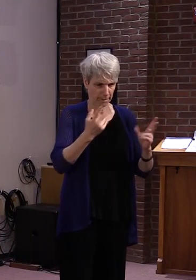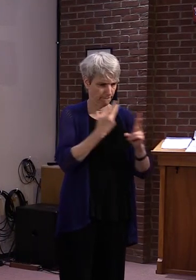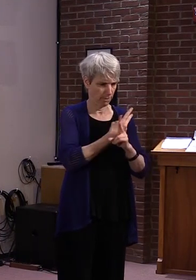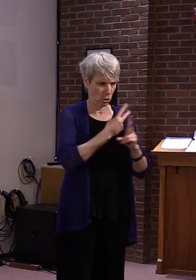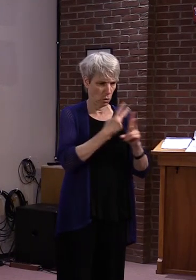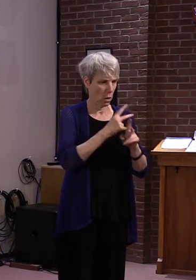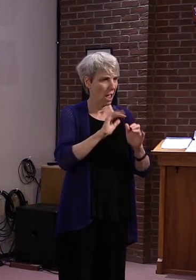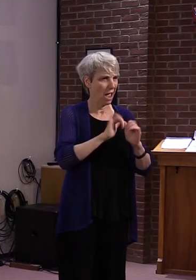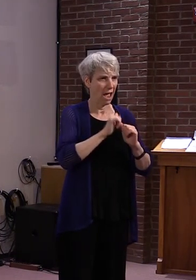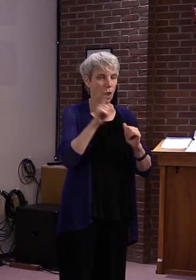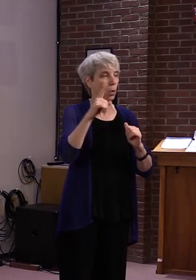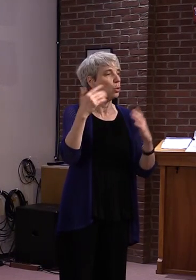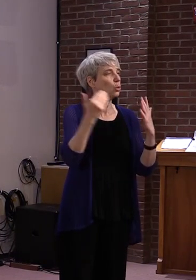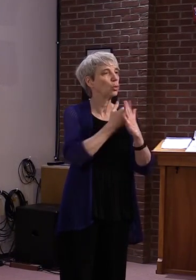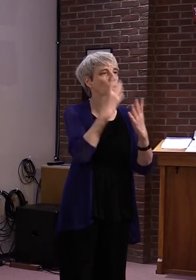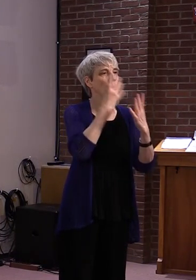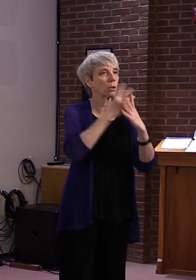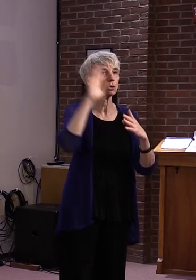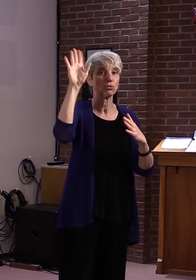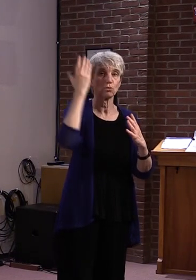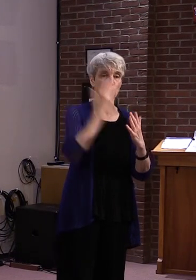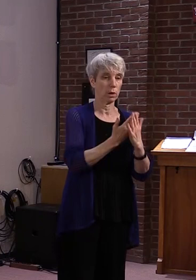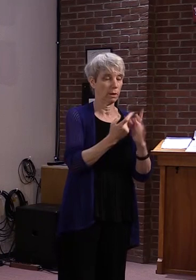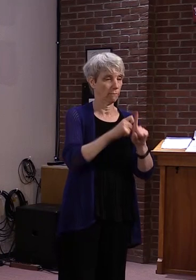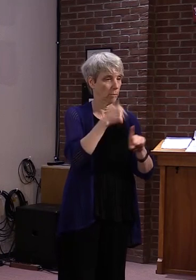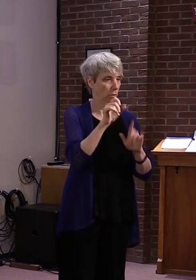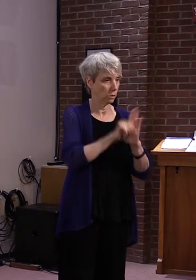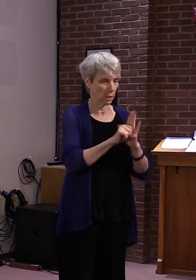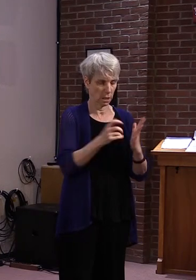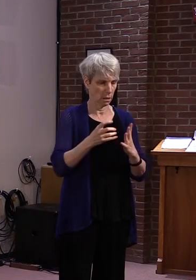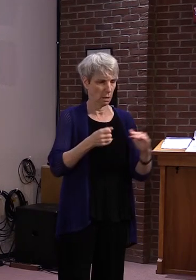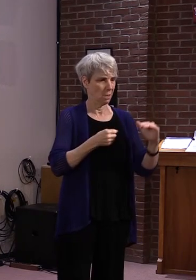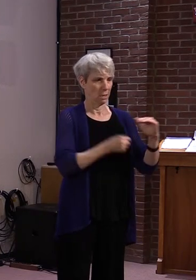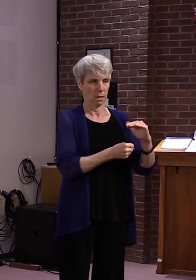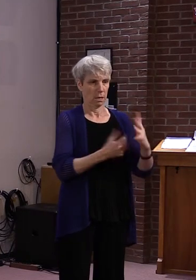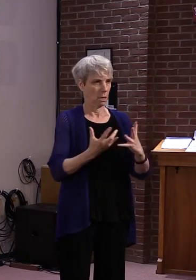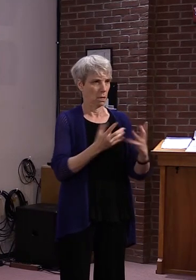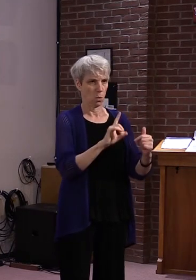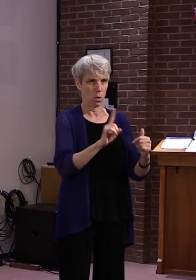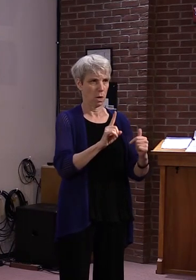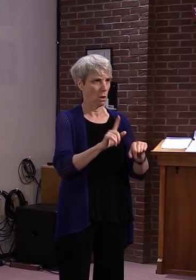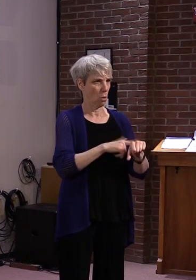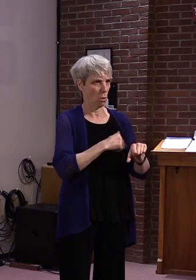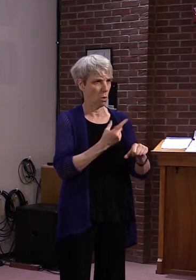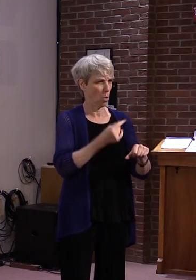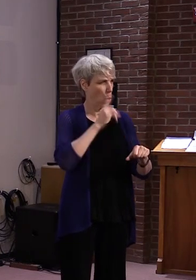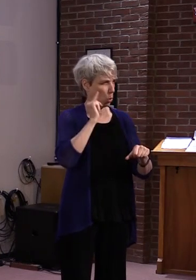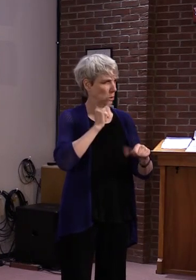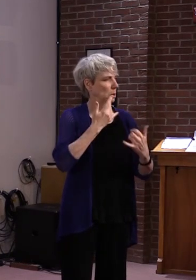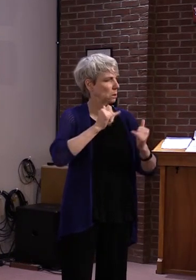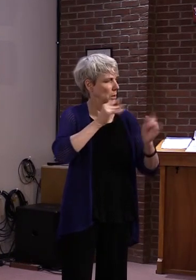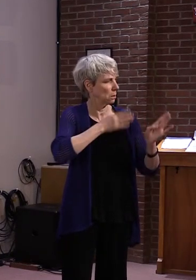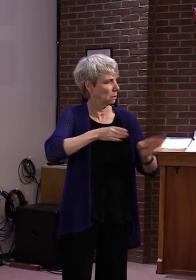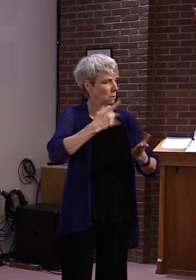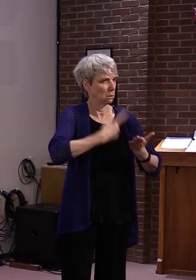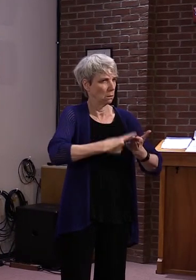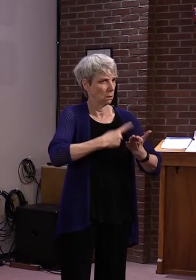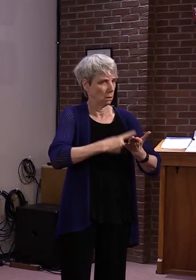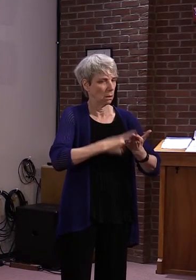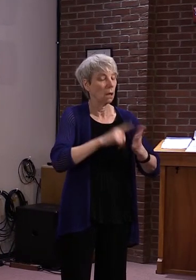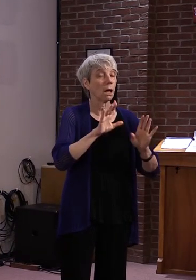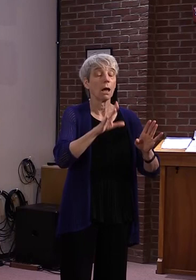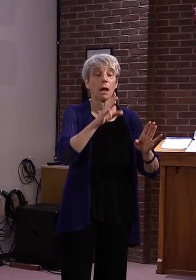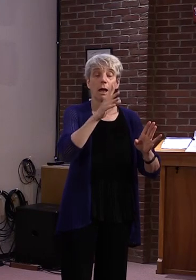intakes into our system. I think you'll probably see we're trying to figure out how to sort of reduce